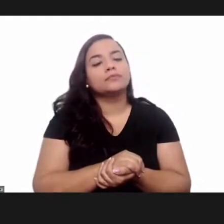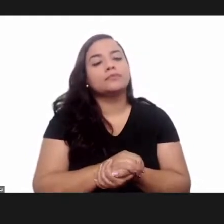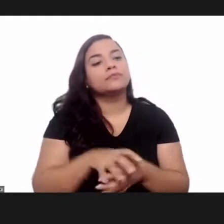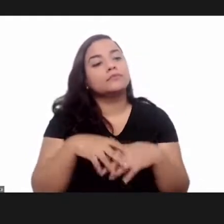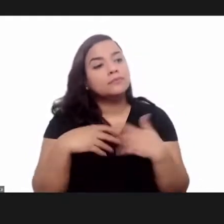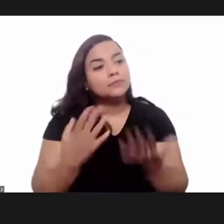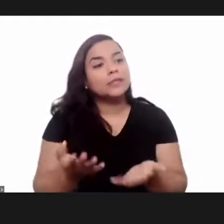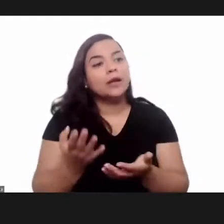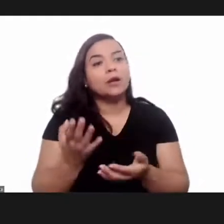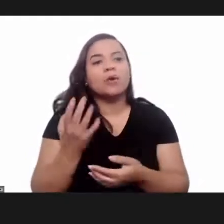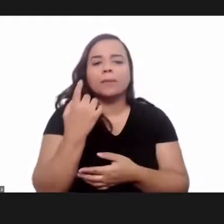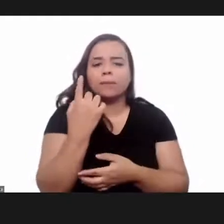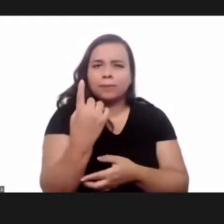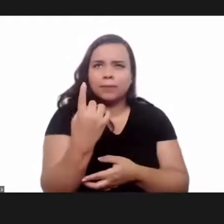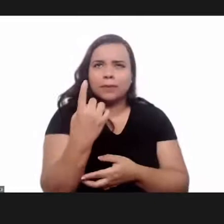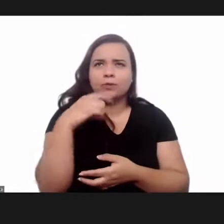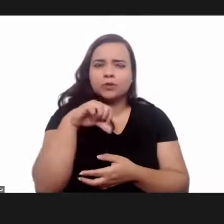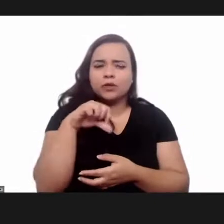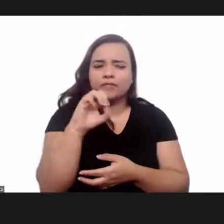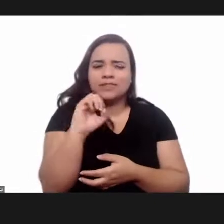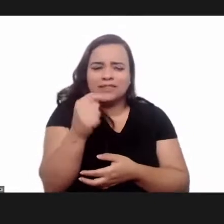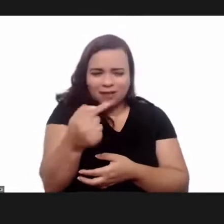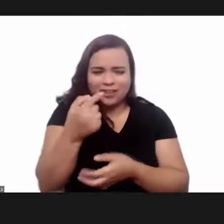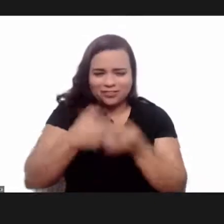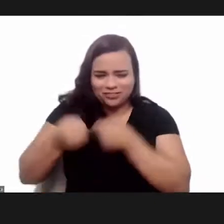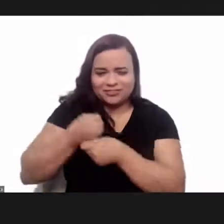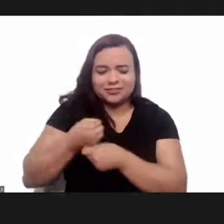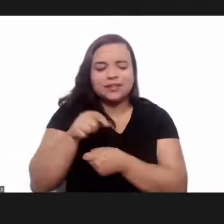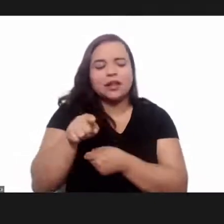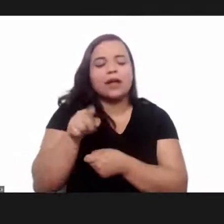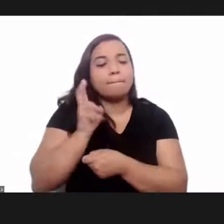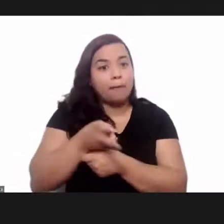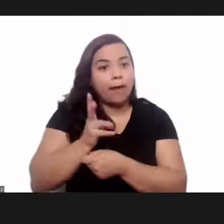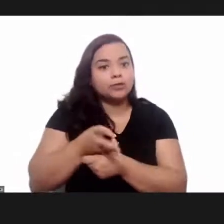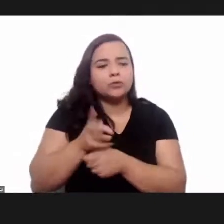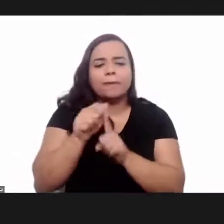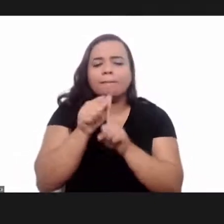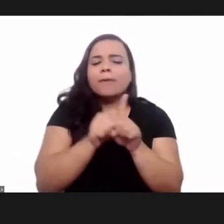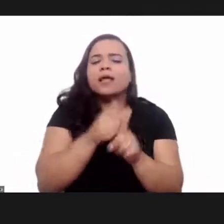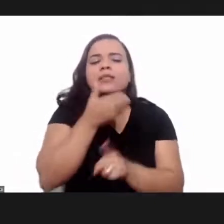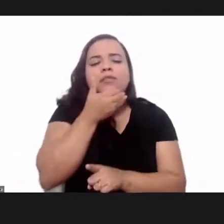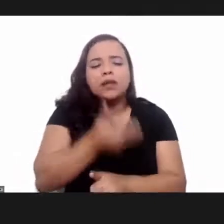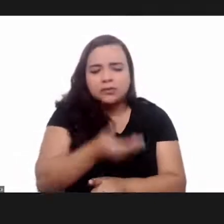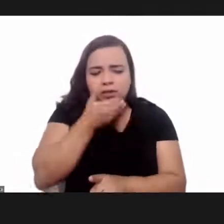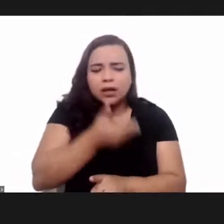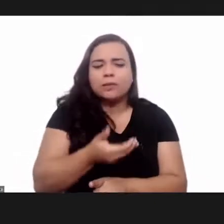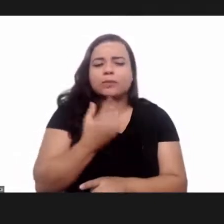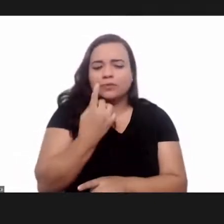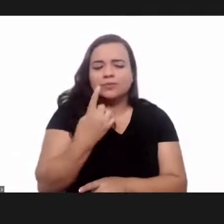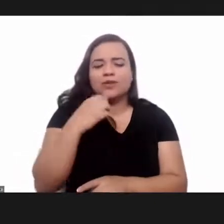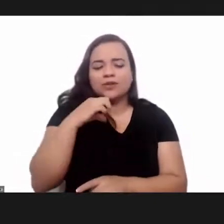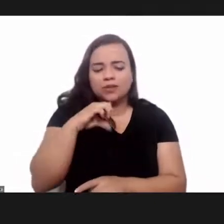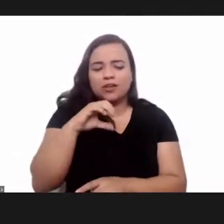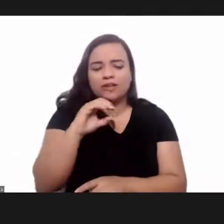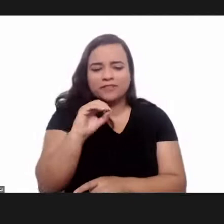knowledge in 1907 that same year in december 1907